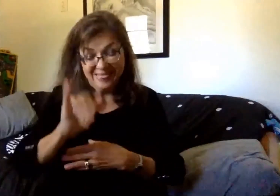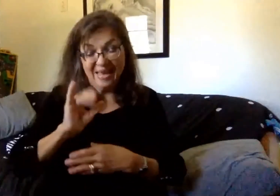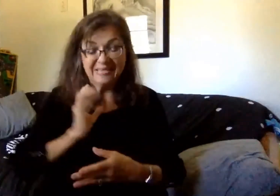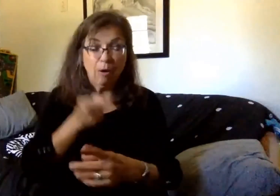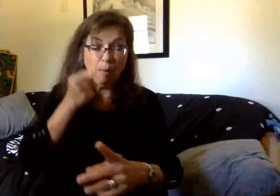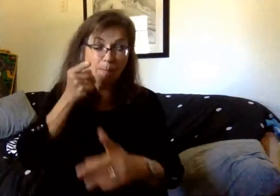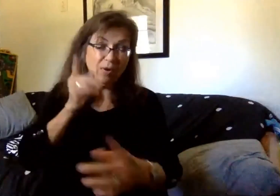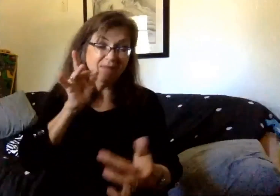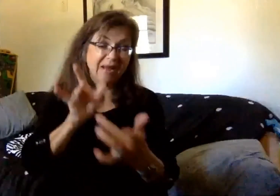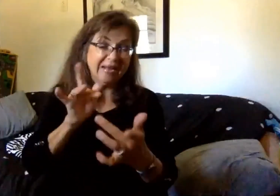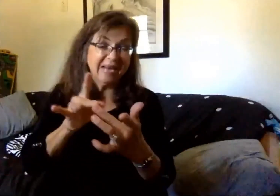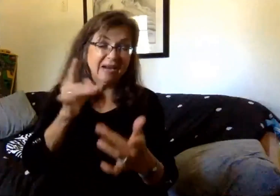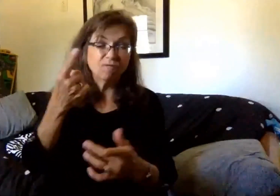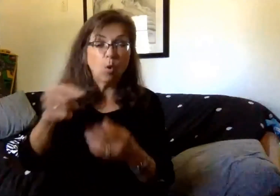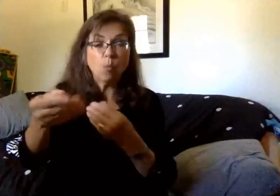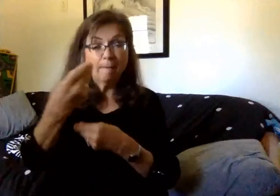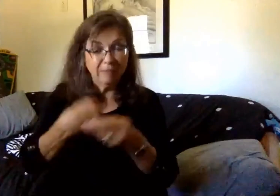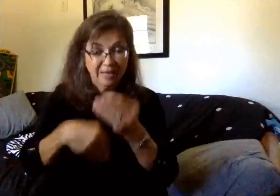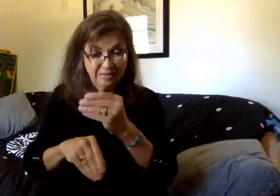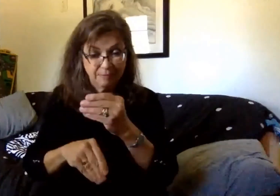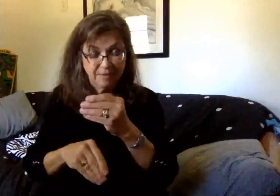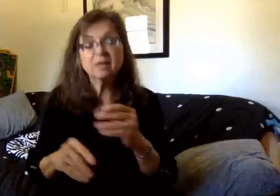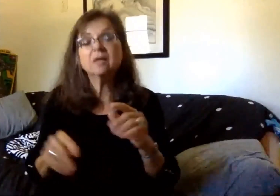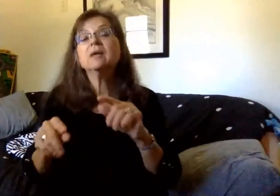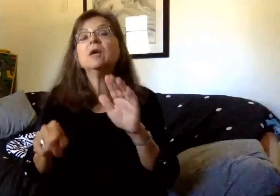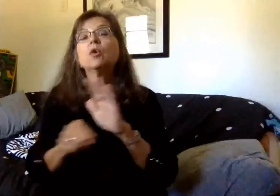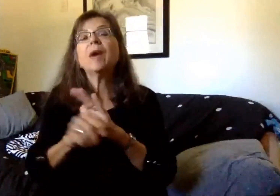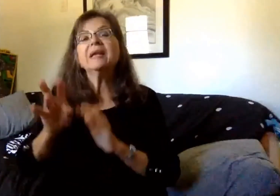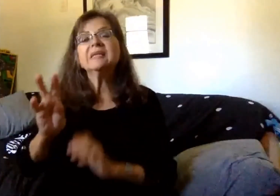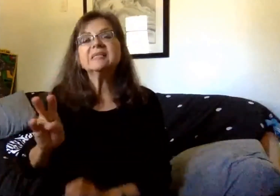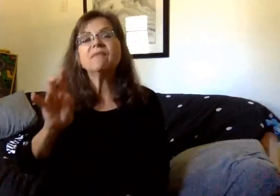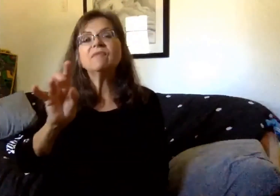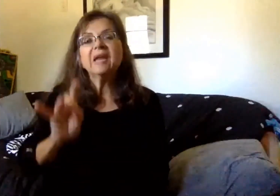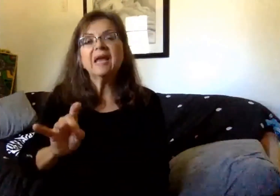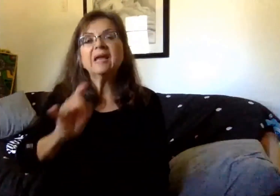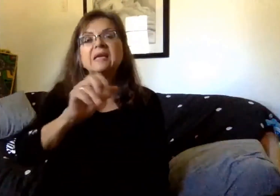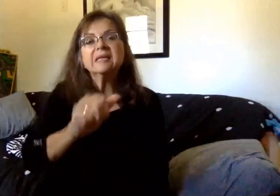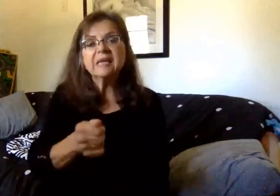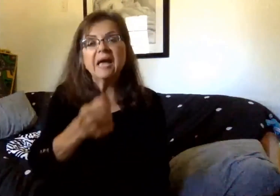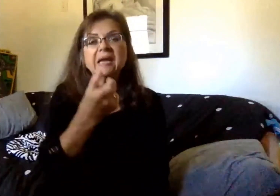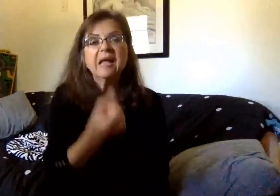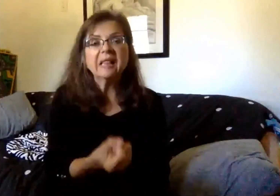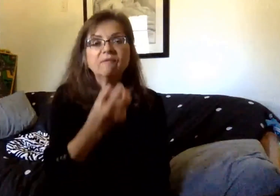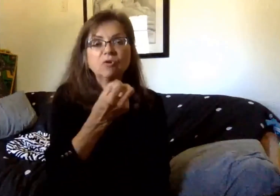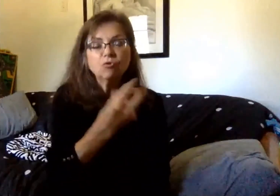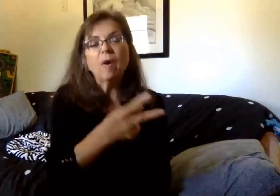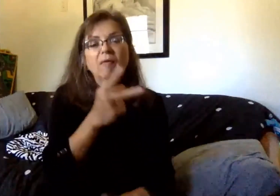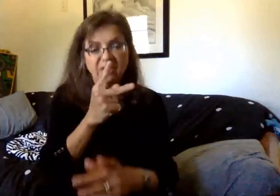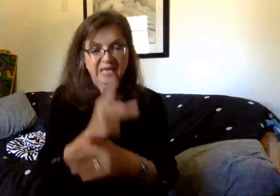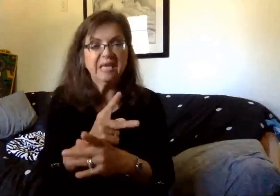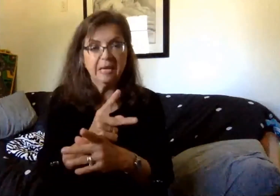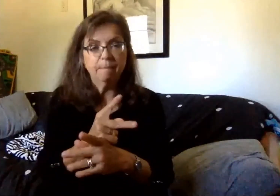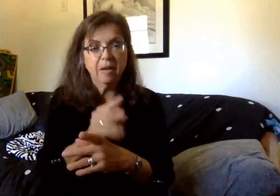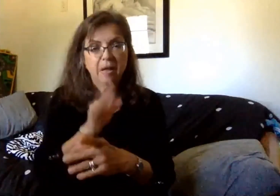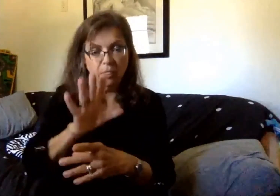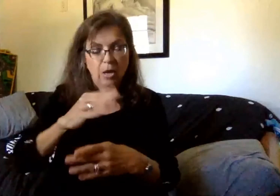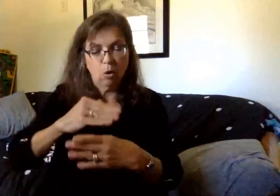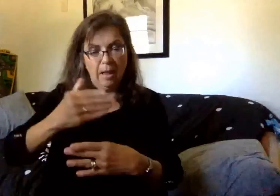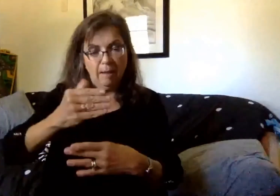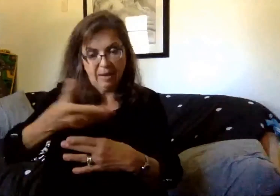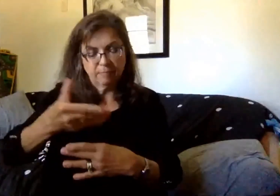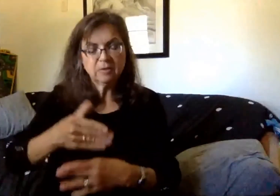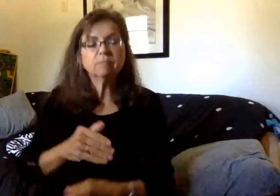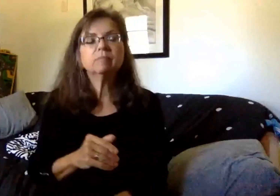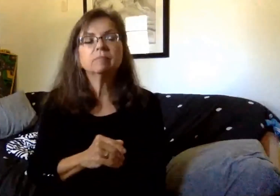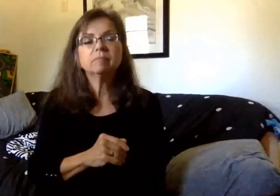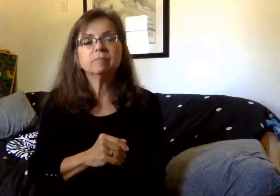replacements. Where grades 7, 8, 10, 11, and 12 will keep their existing assigned devices.